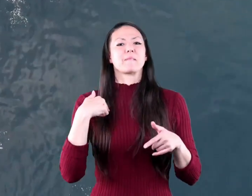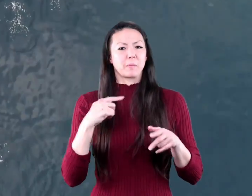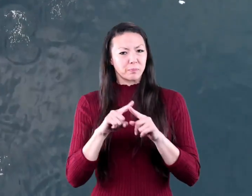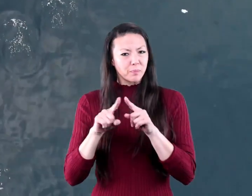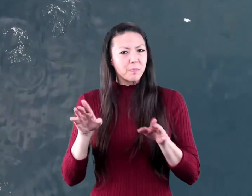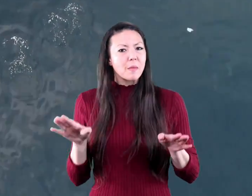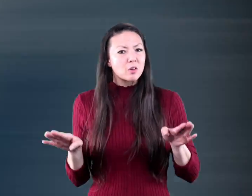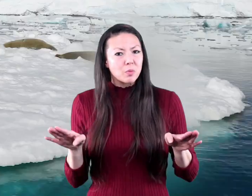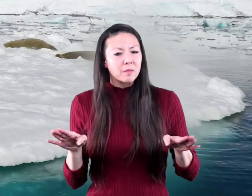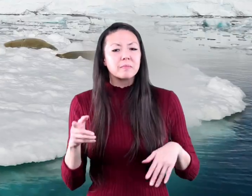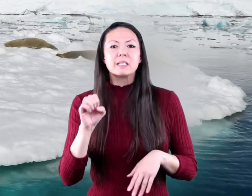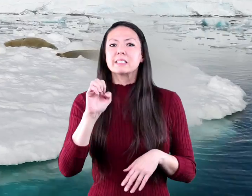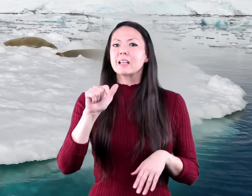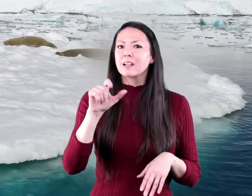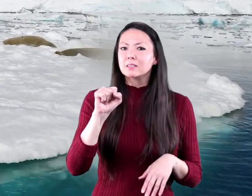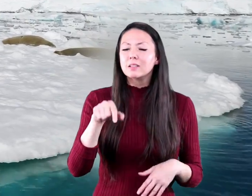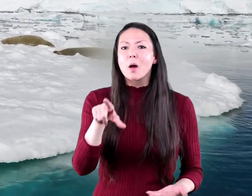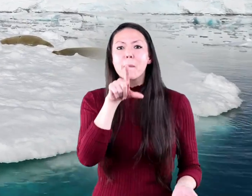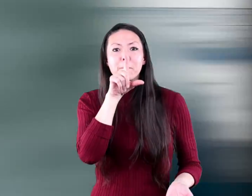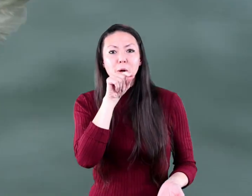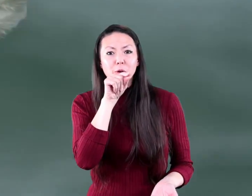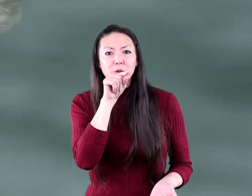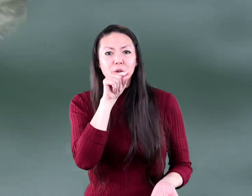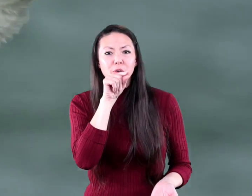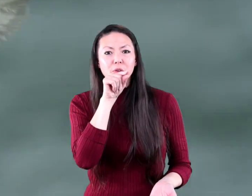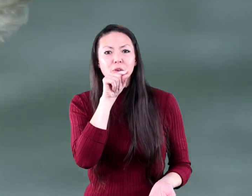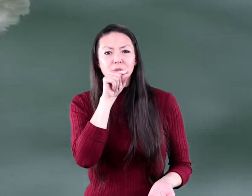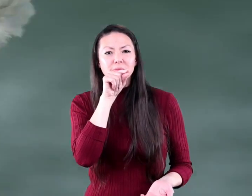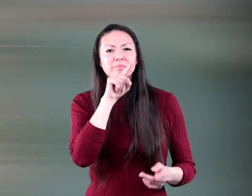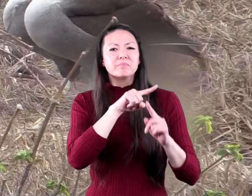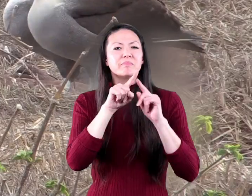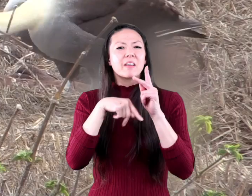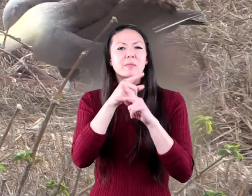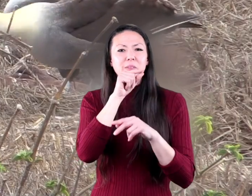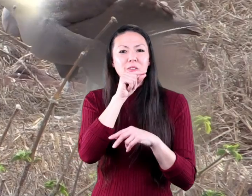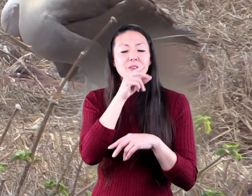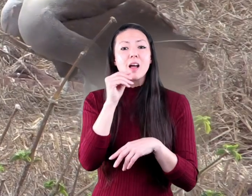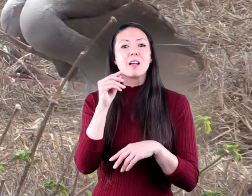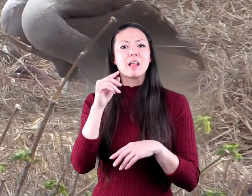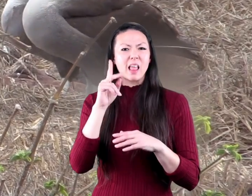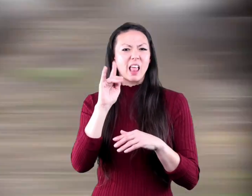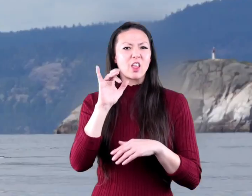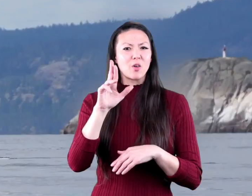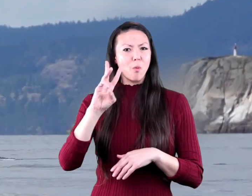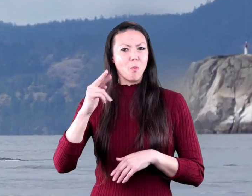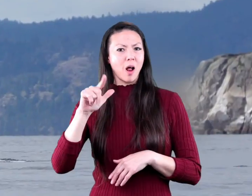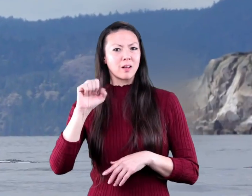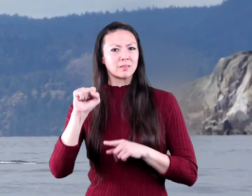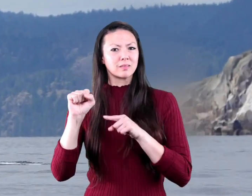seals birds albatrosses and killer whales